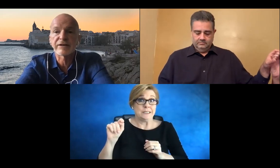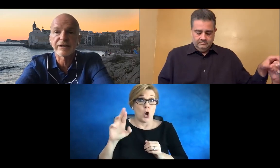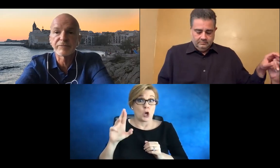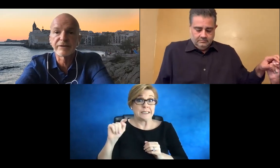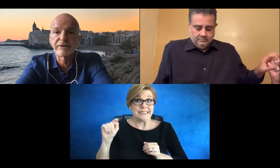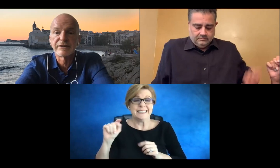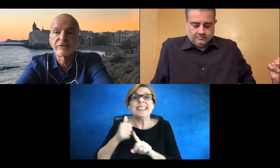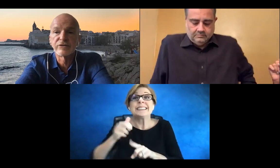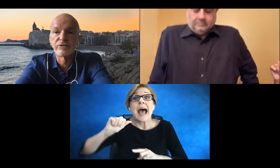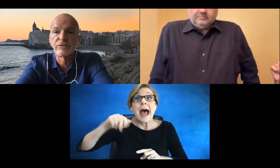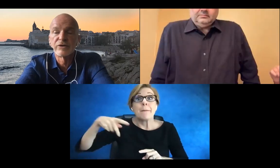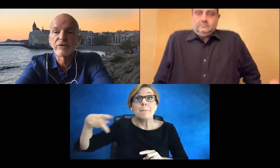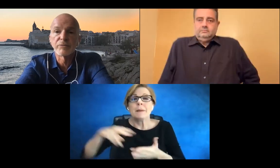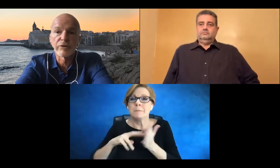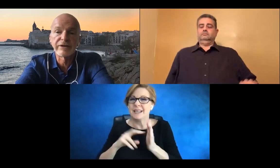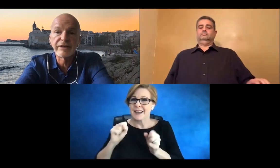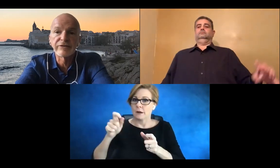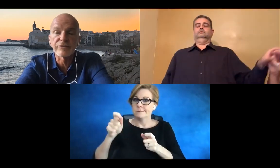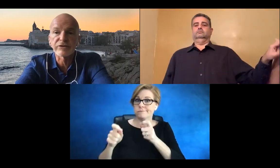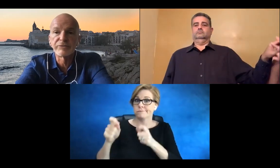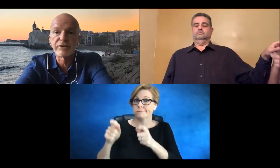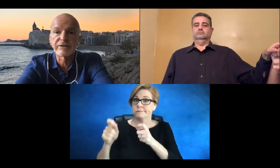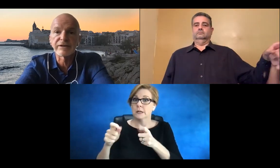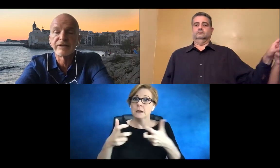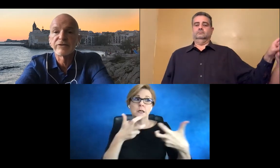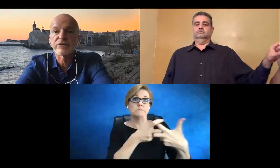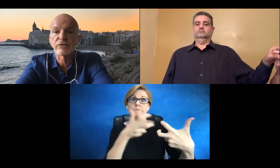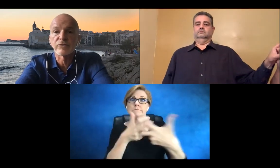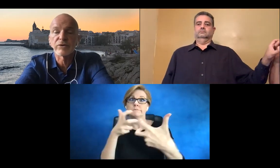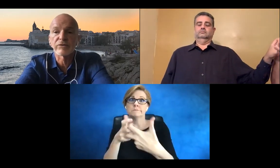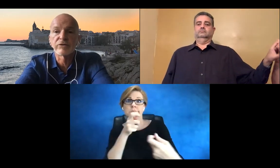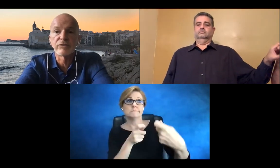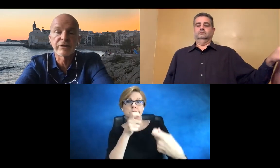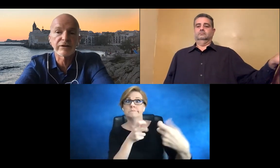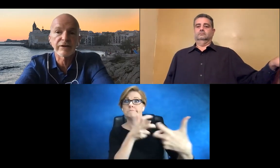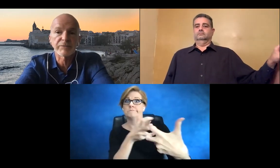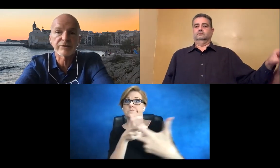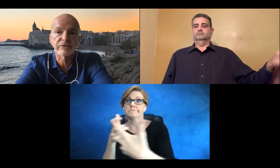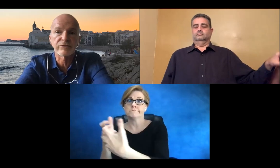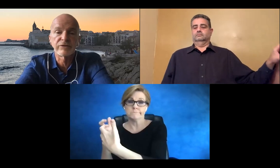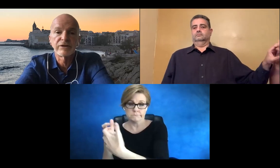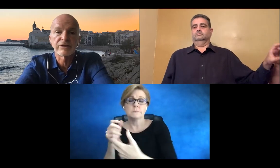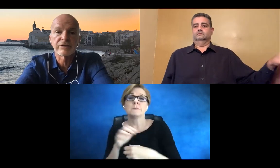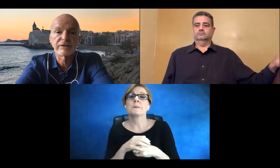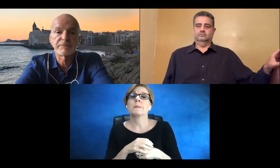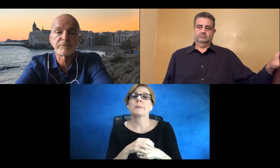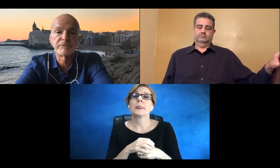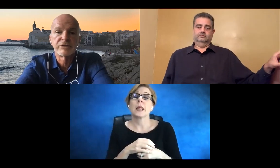adapted to smaller needs of the community. So, our goal here has been to